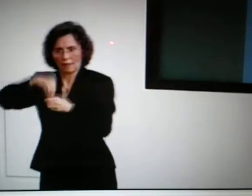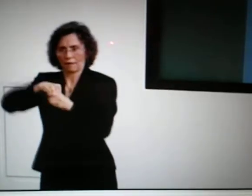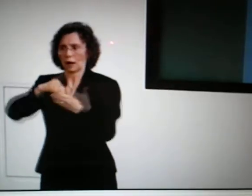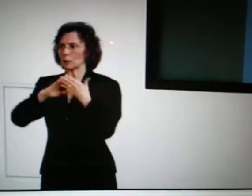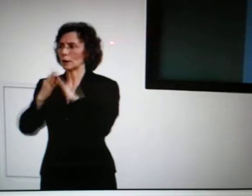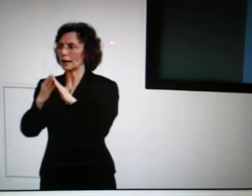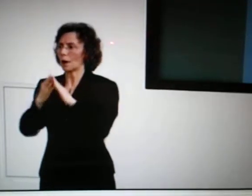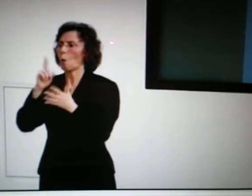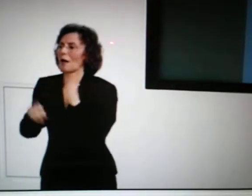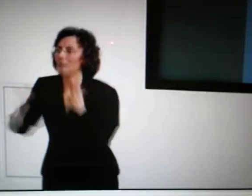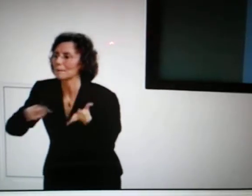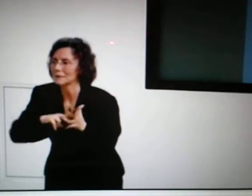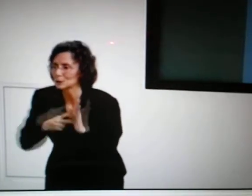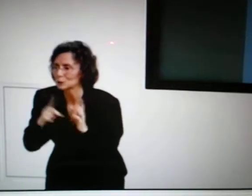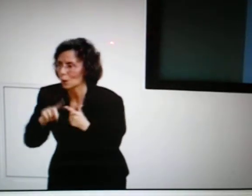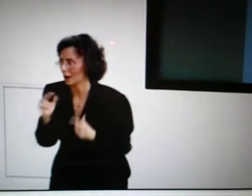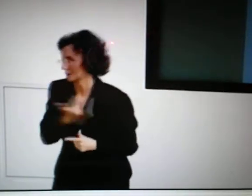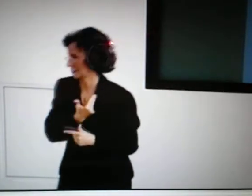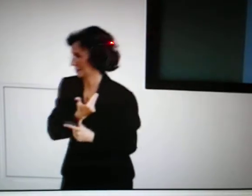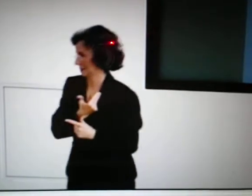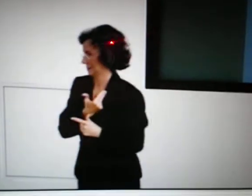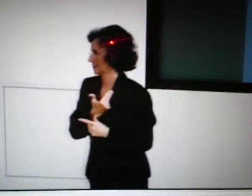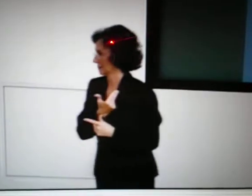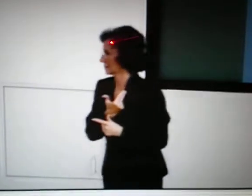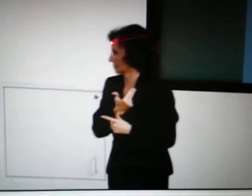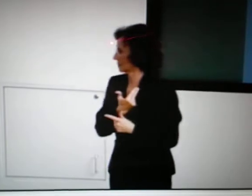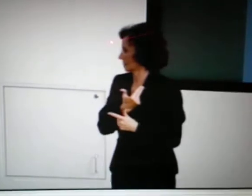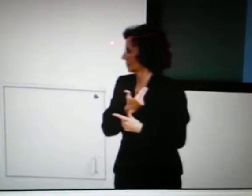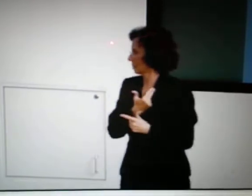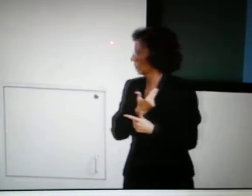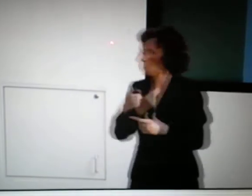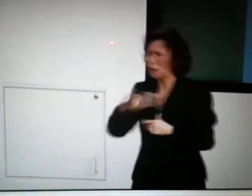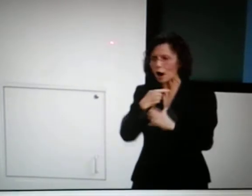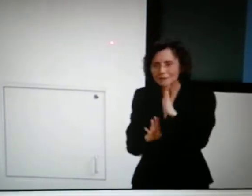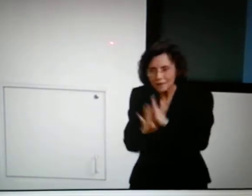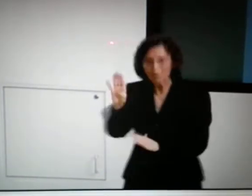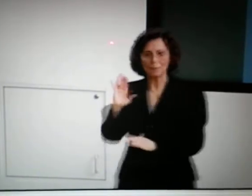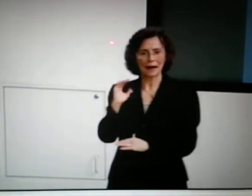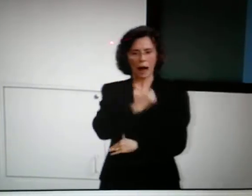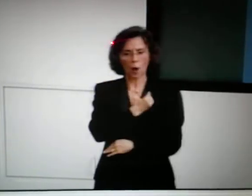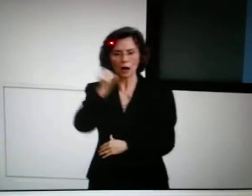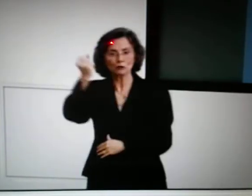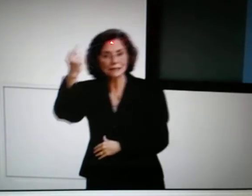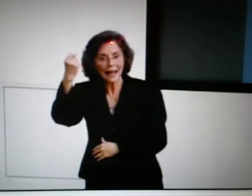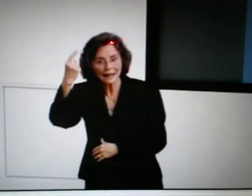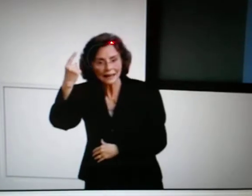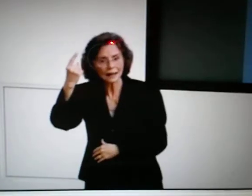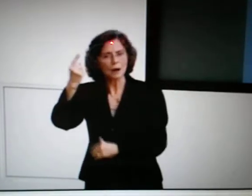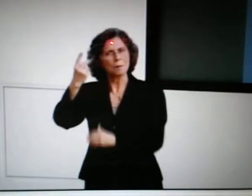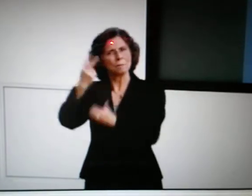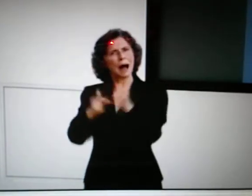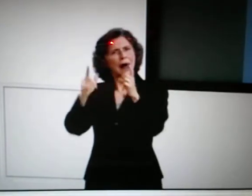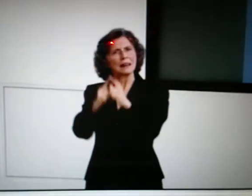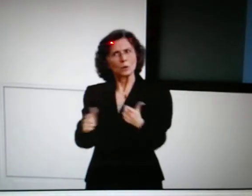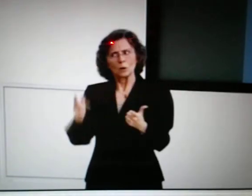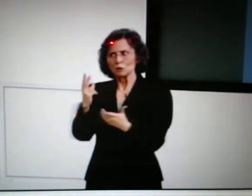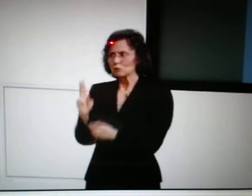to know within the community what that means to us. We need to